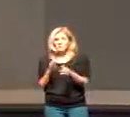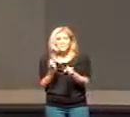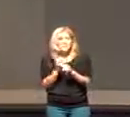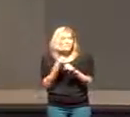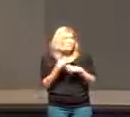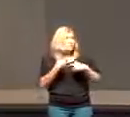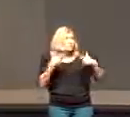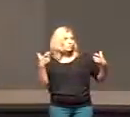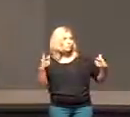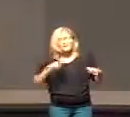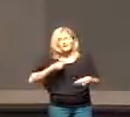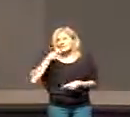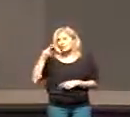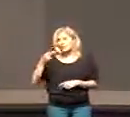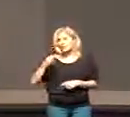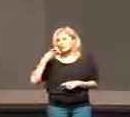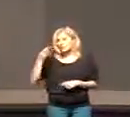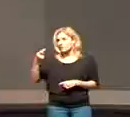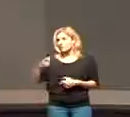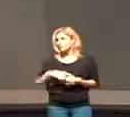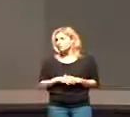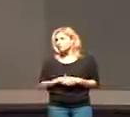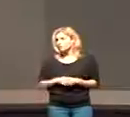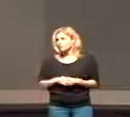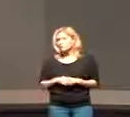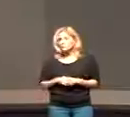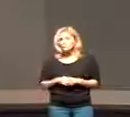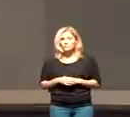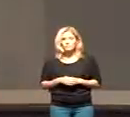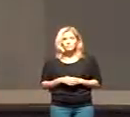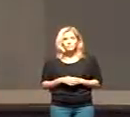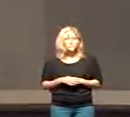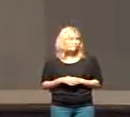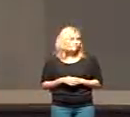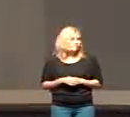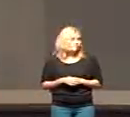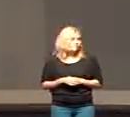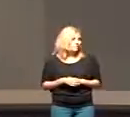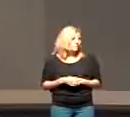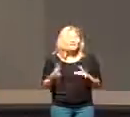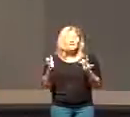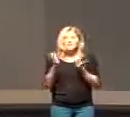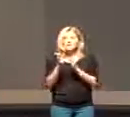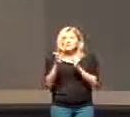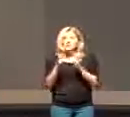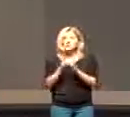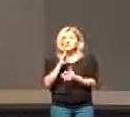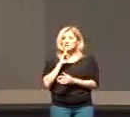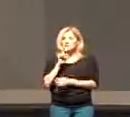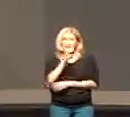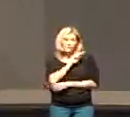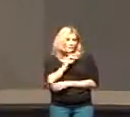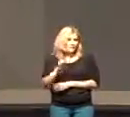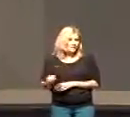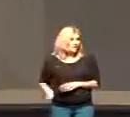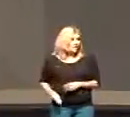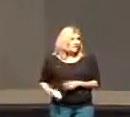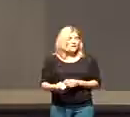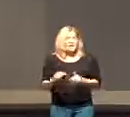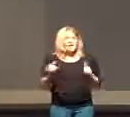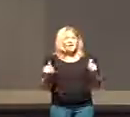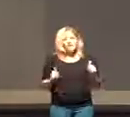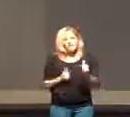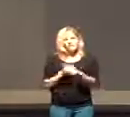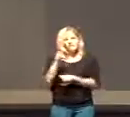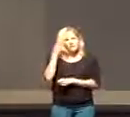this great declaration that Jesus is the Messiah. And that follows